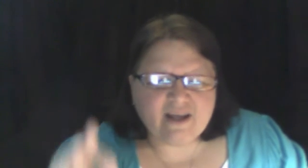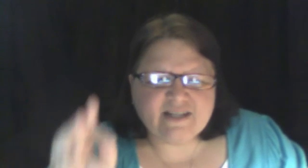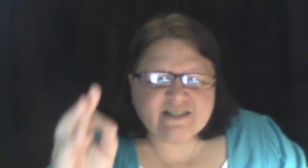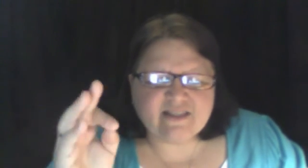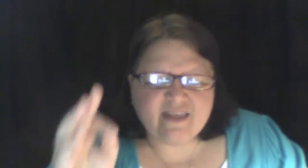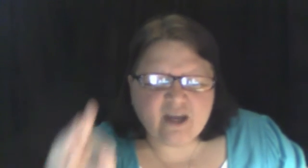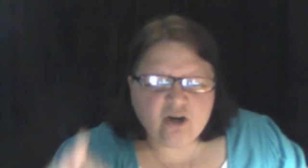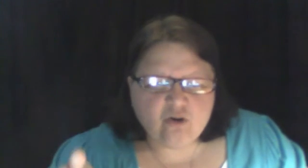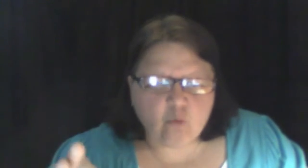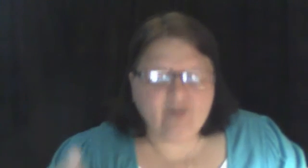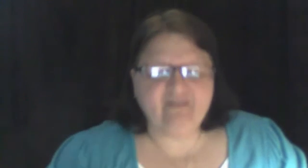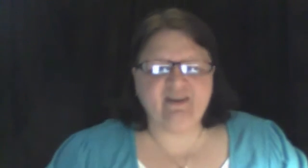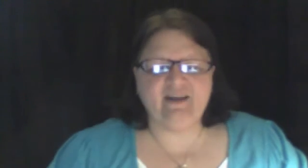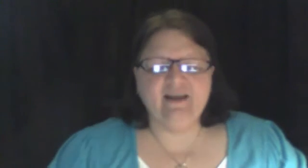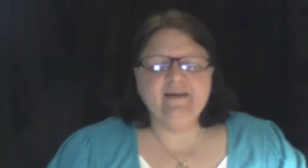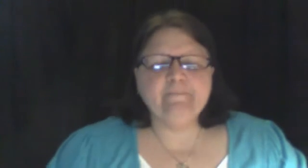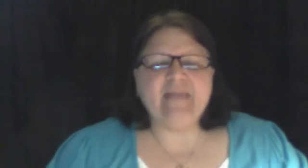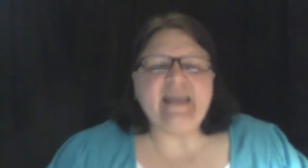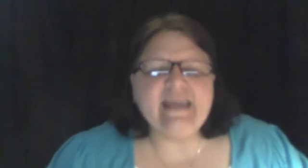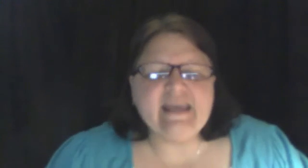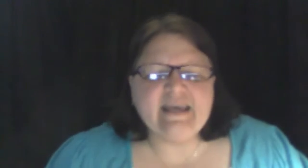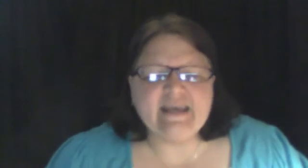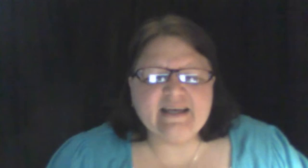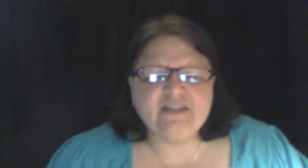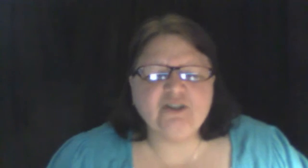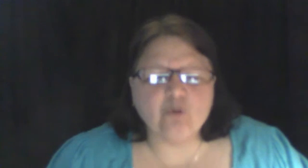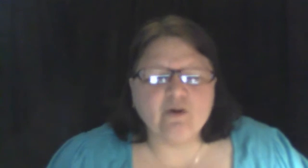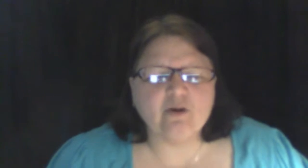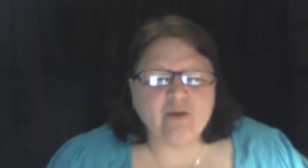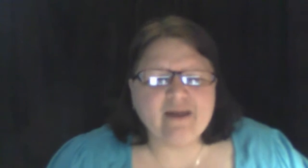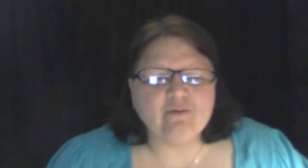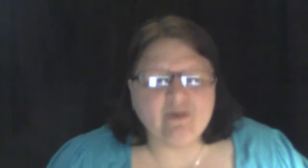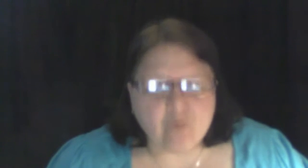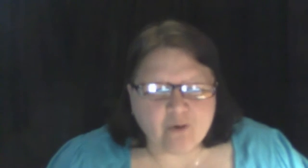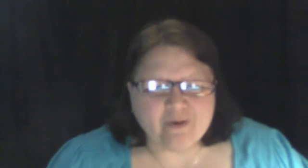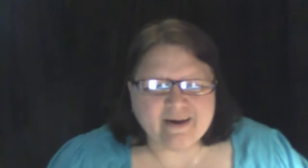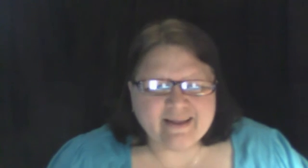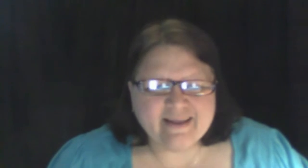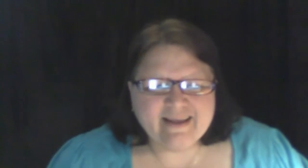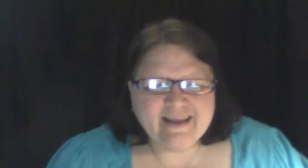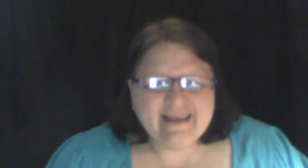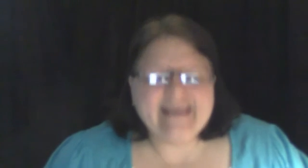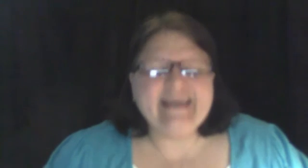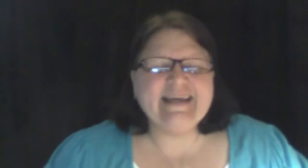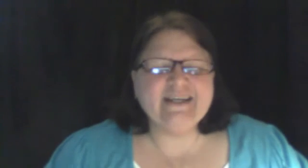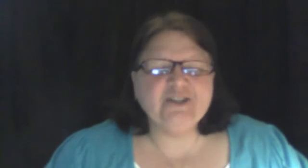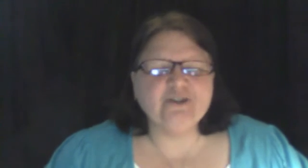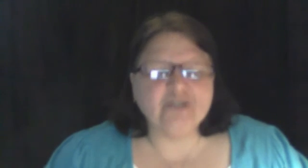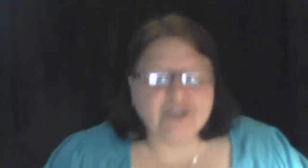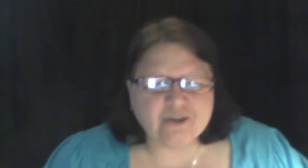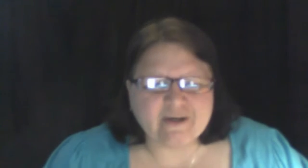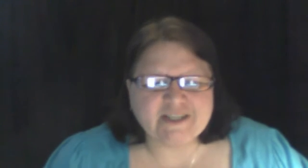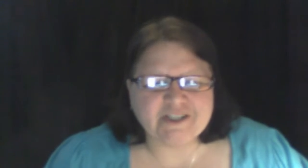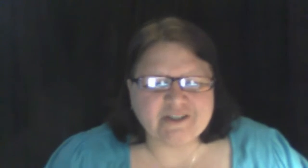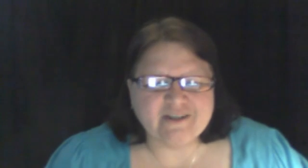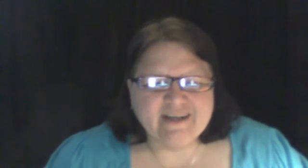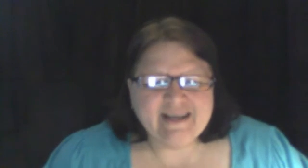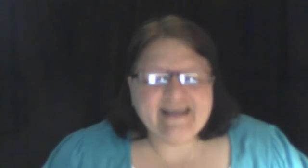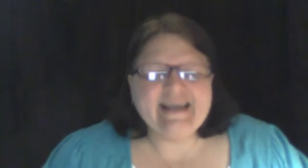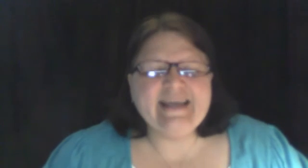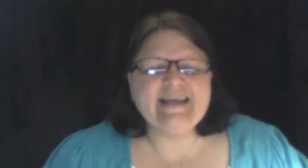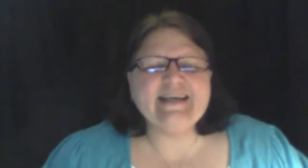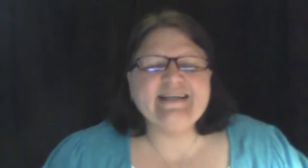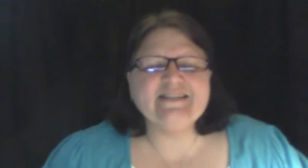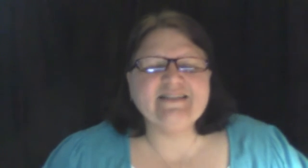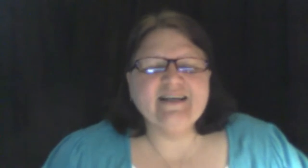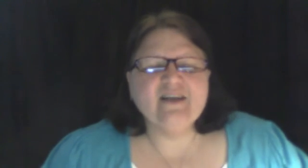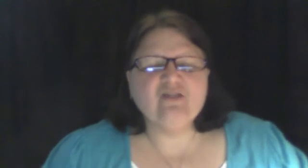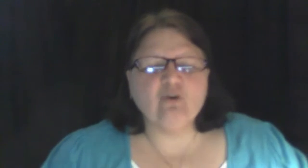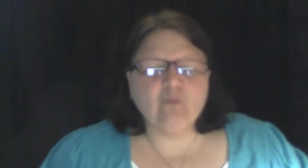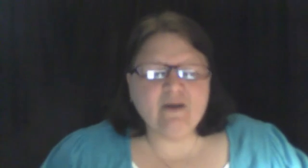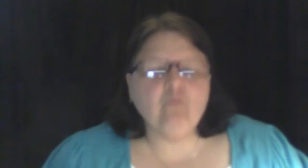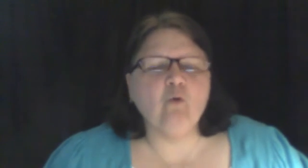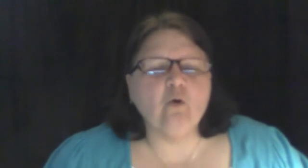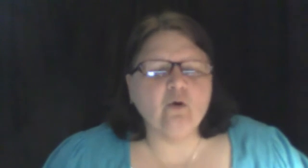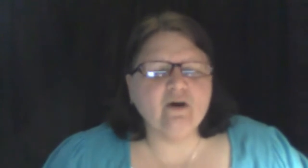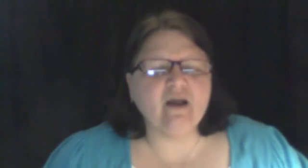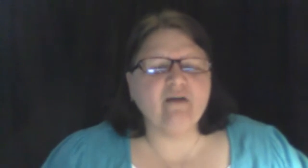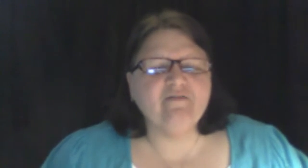the anointed, he is your great reward. He is your treasure. He is the reward of